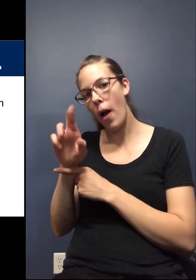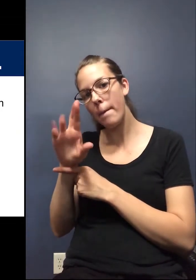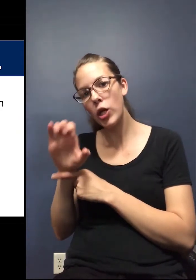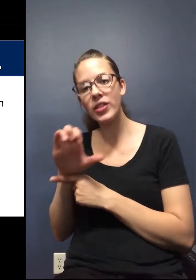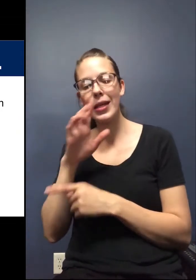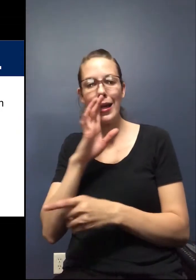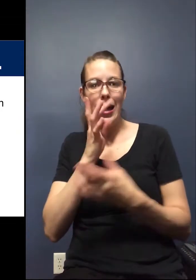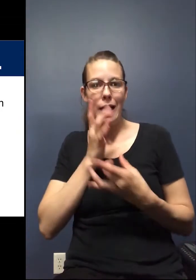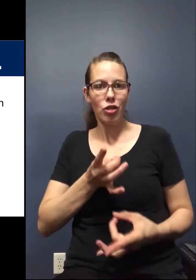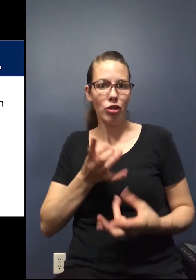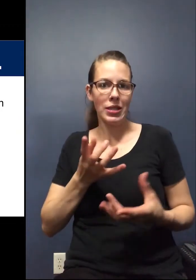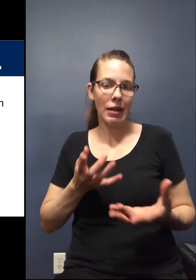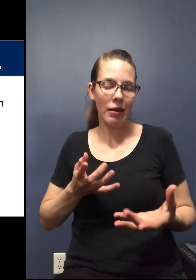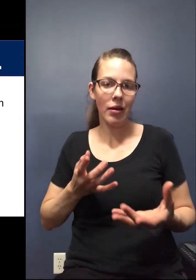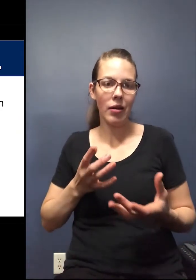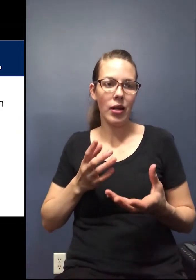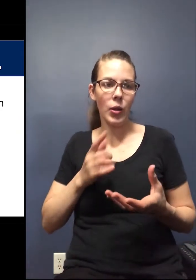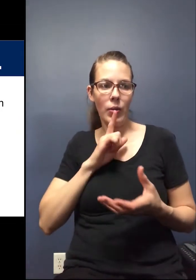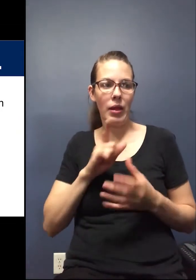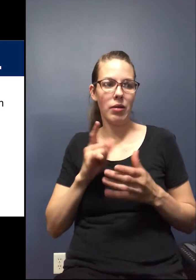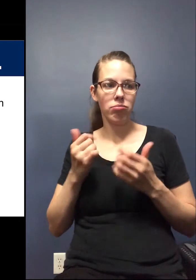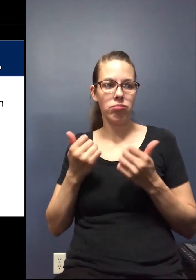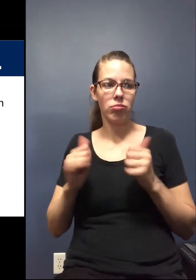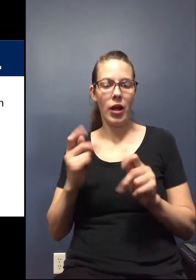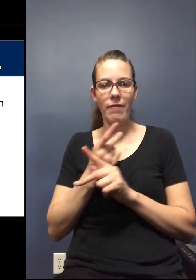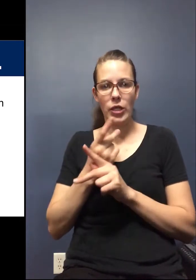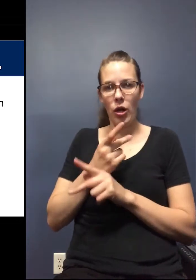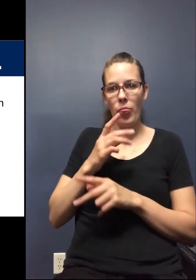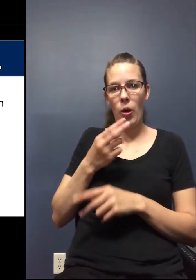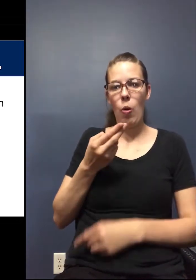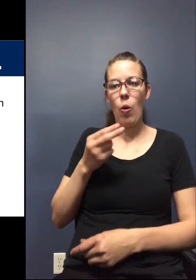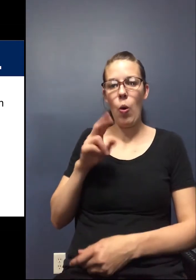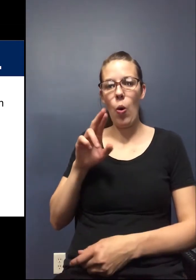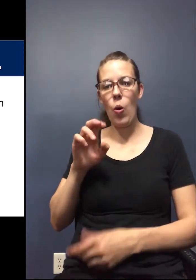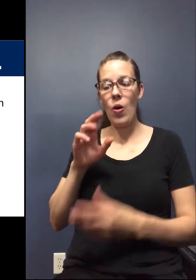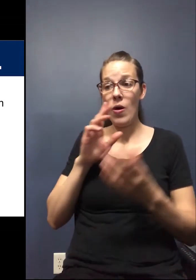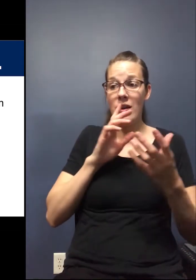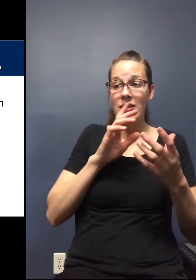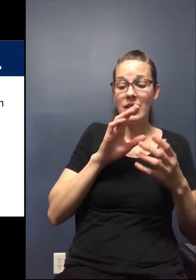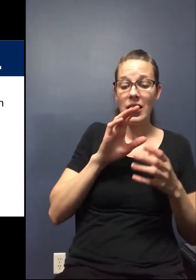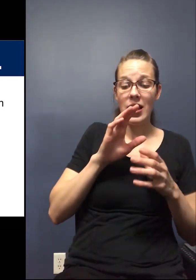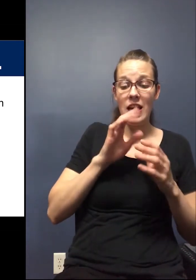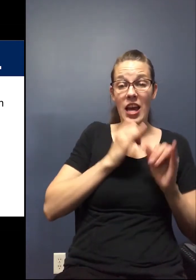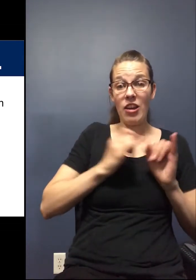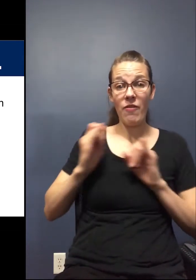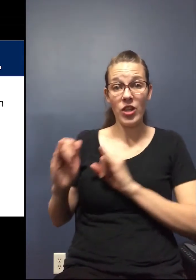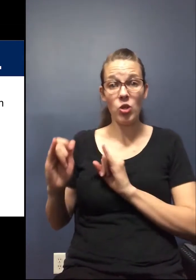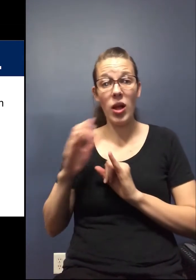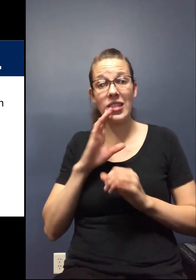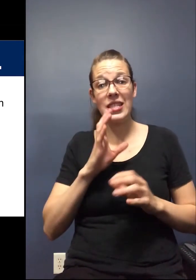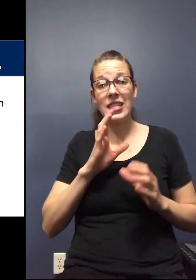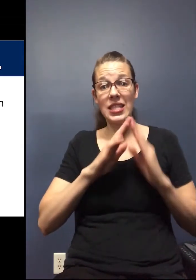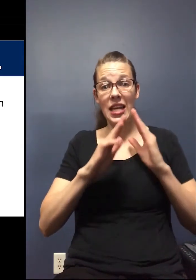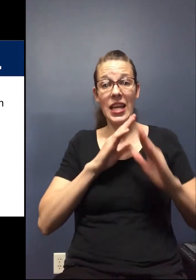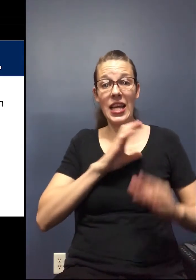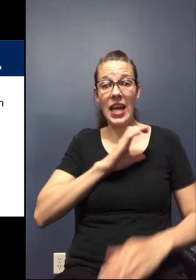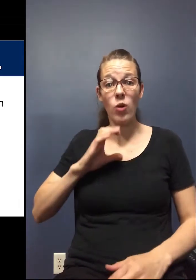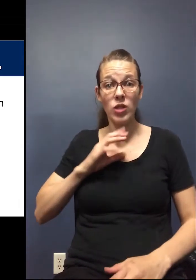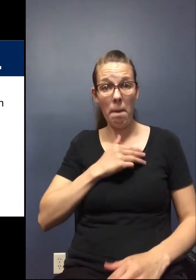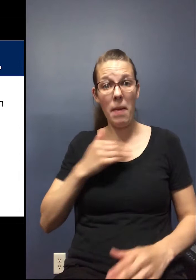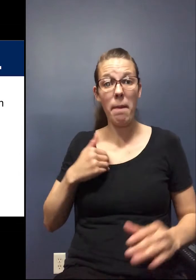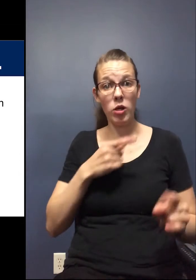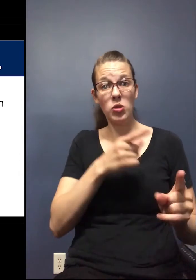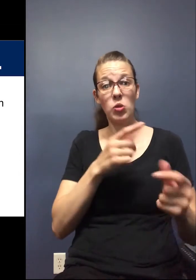enough, even leveraged some of the horsepower of individual city council members to reach out to our business